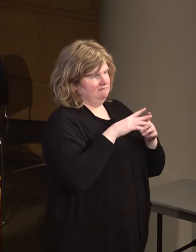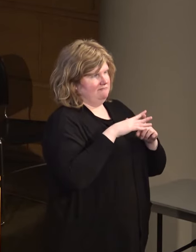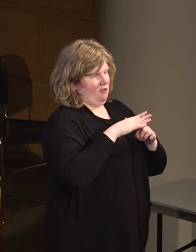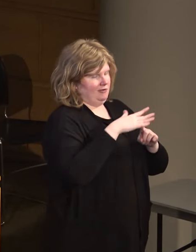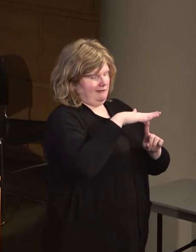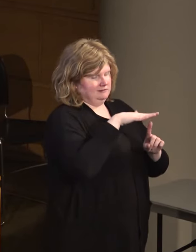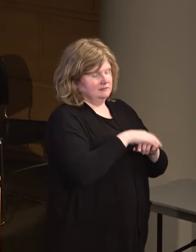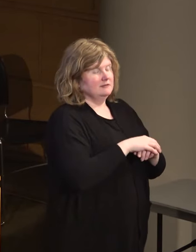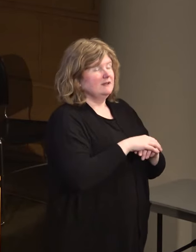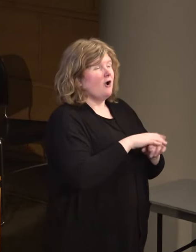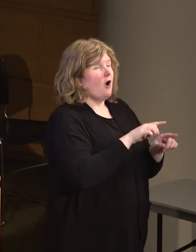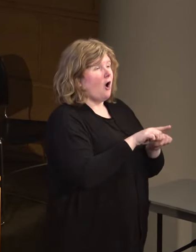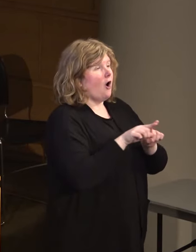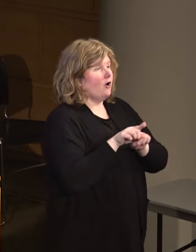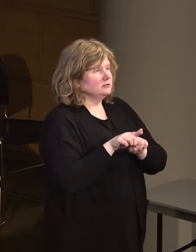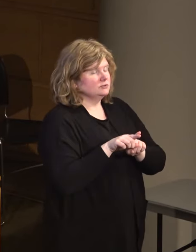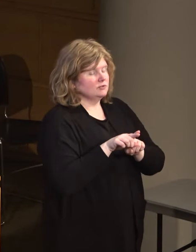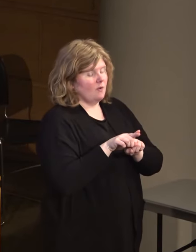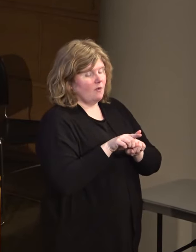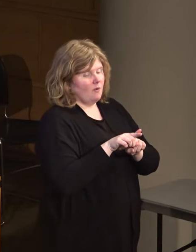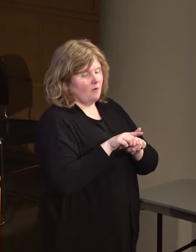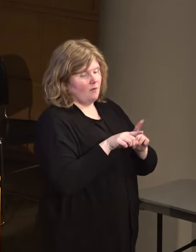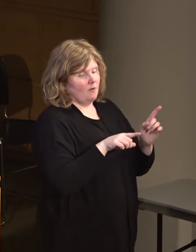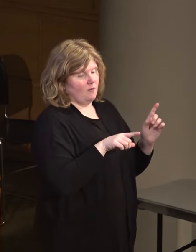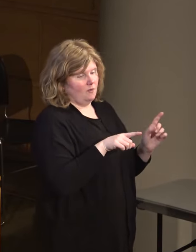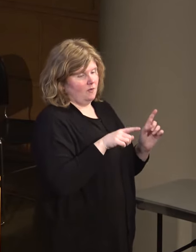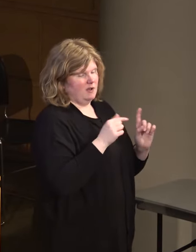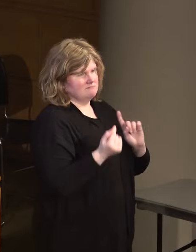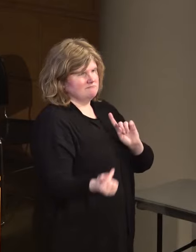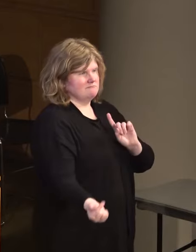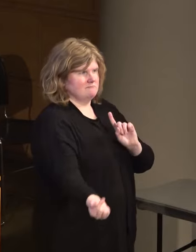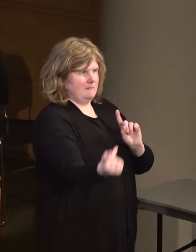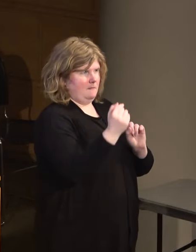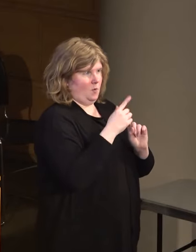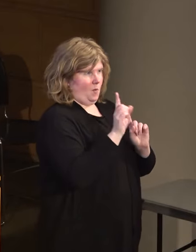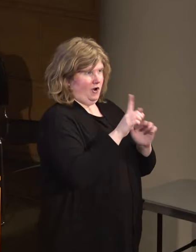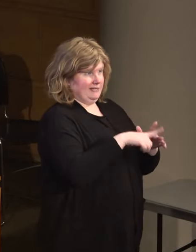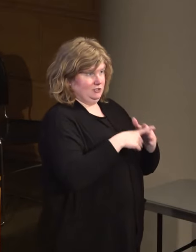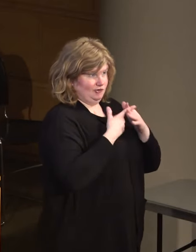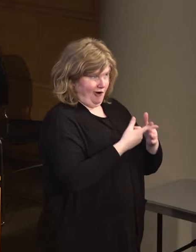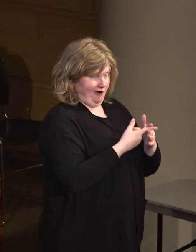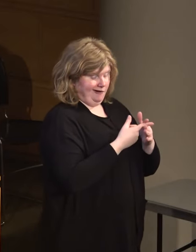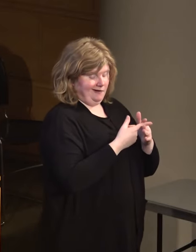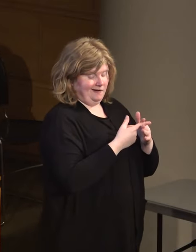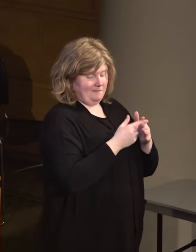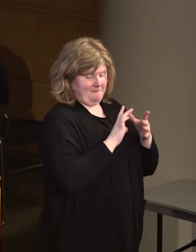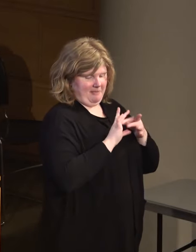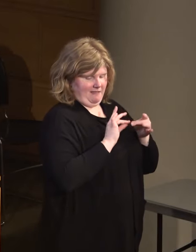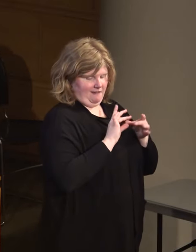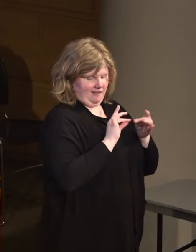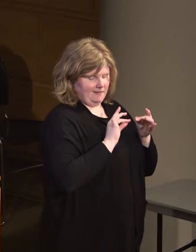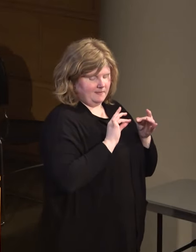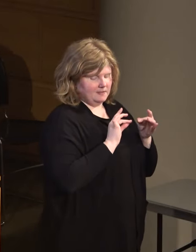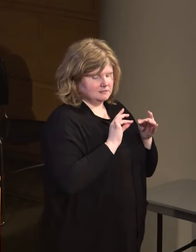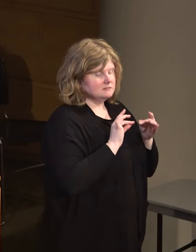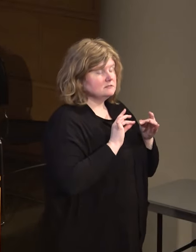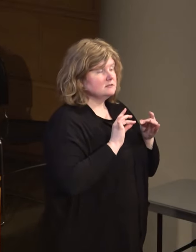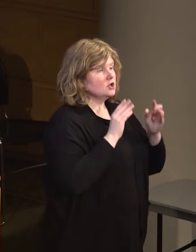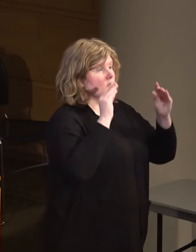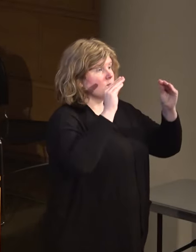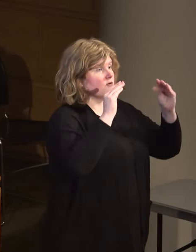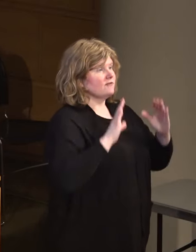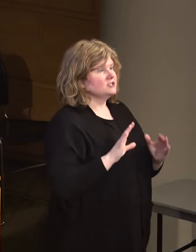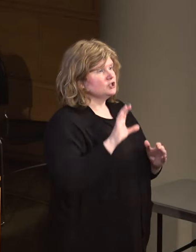but has also learned. And circling back to where I started, that Professor